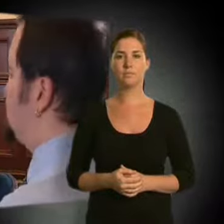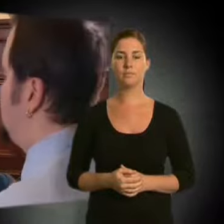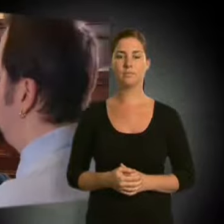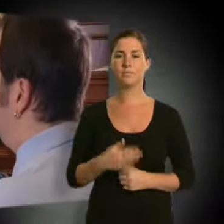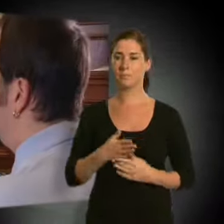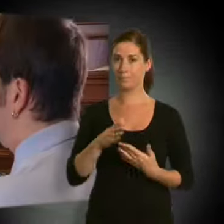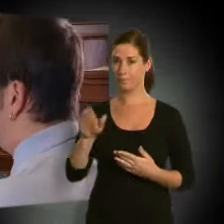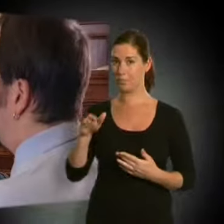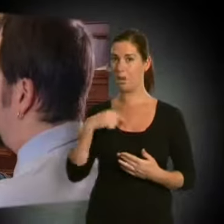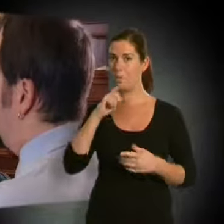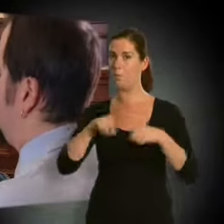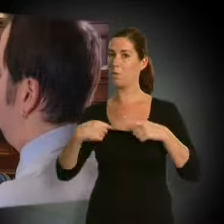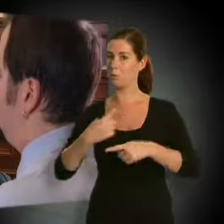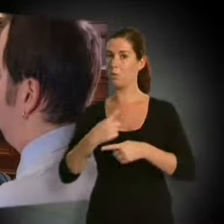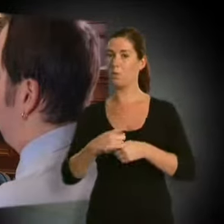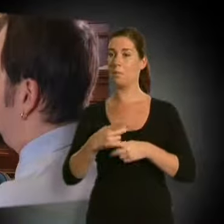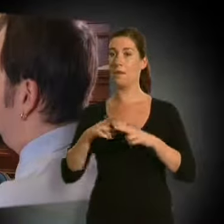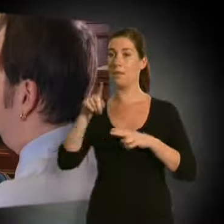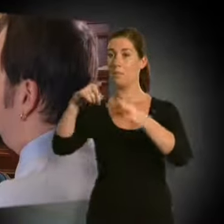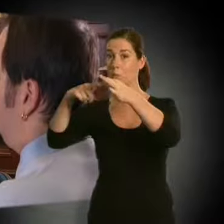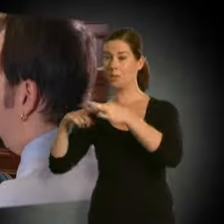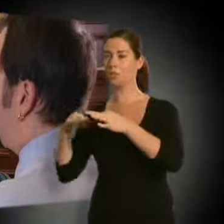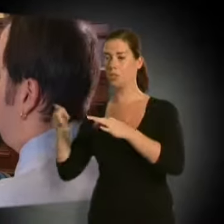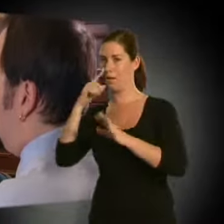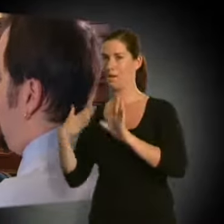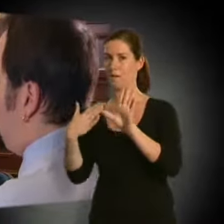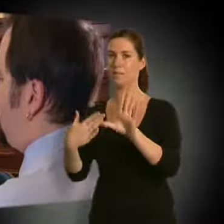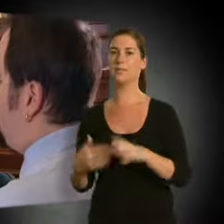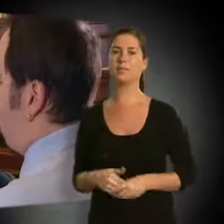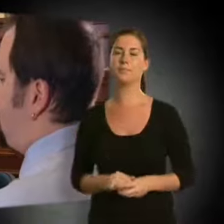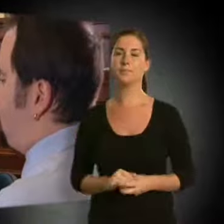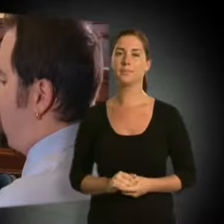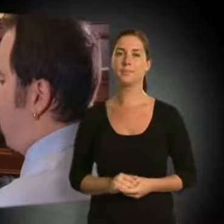I'll do most of the talking, but answer the magistrate if she asks you a question.